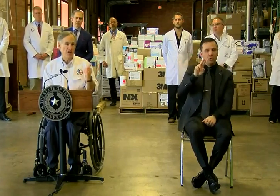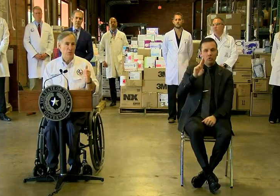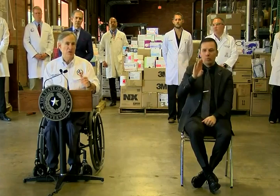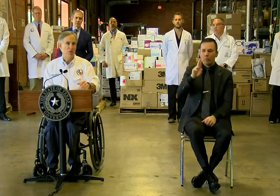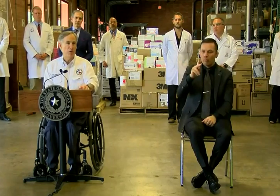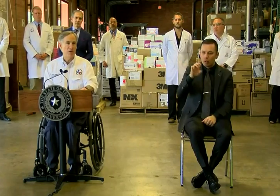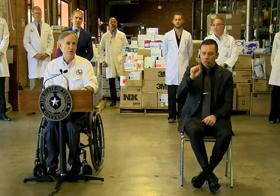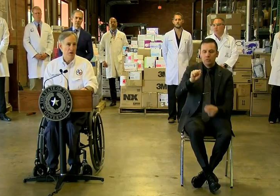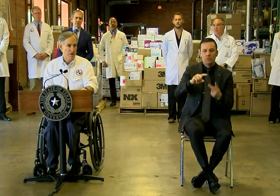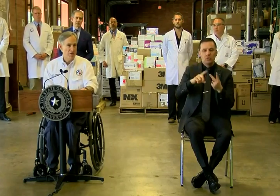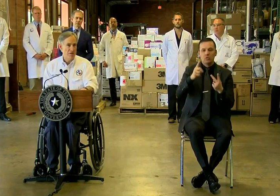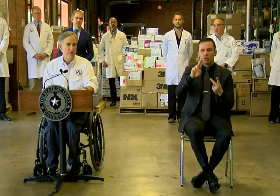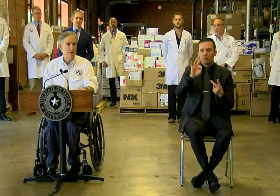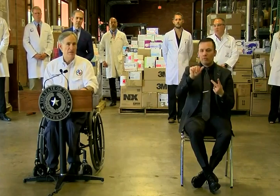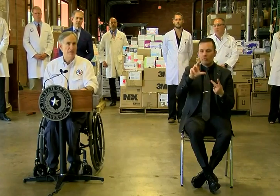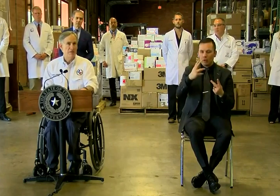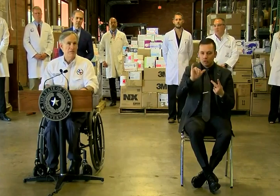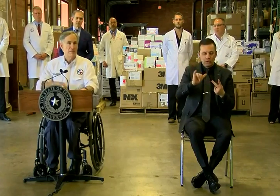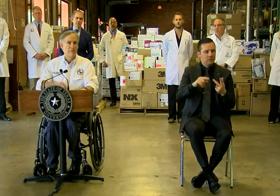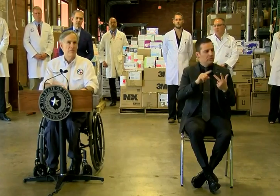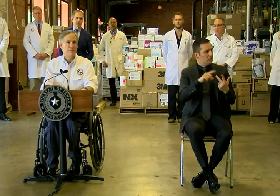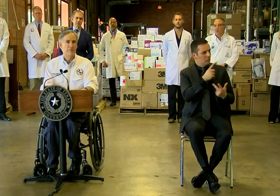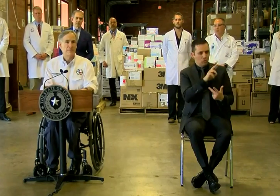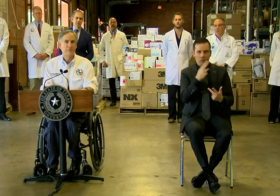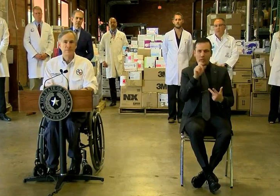say, as well as what Dr. Hellerstedt says.